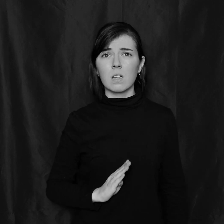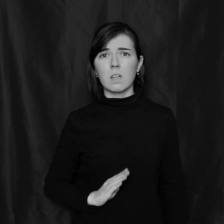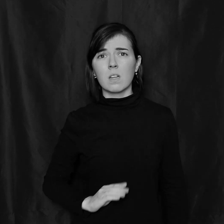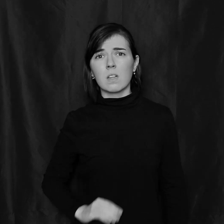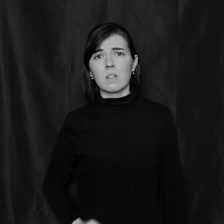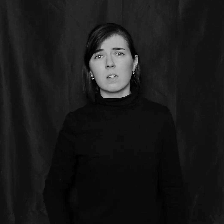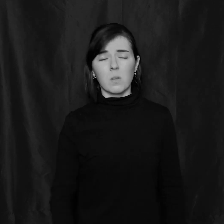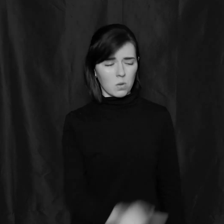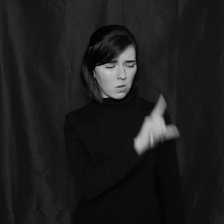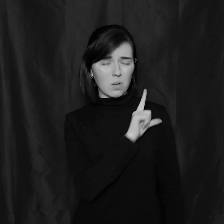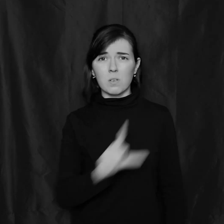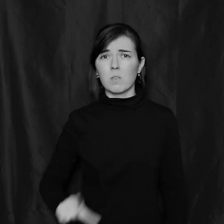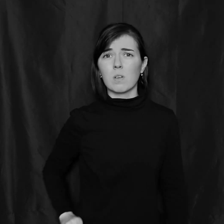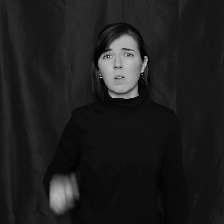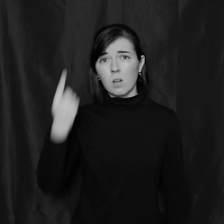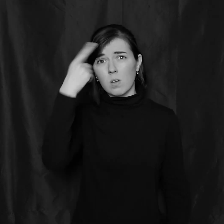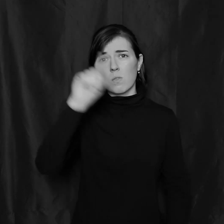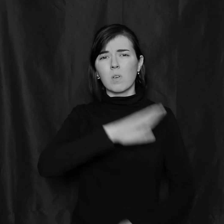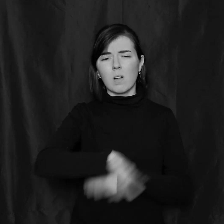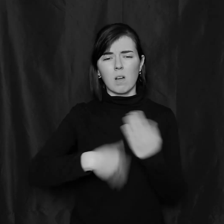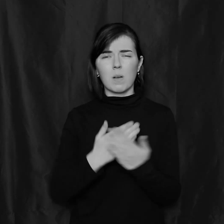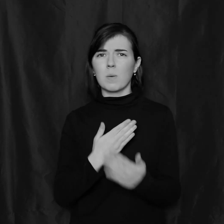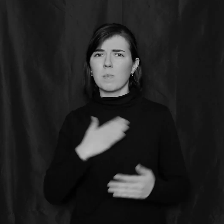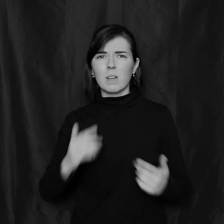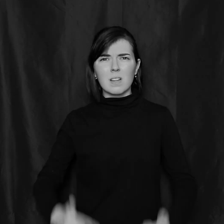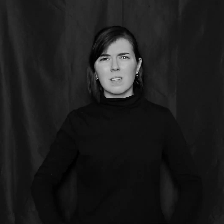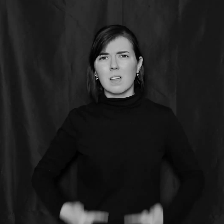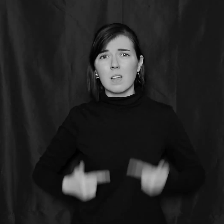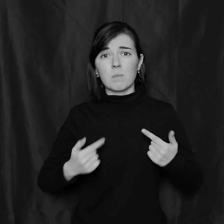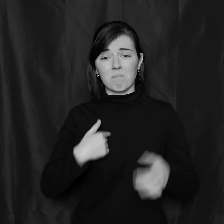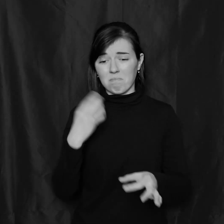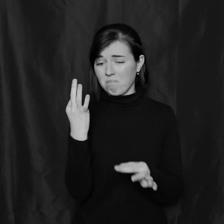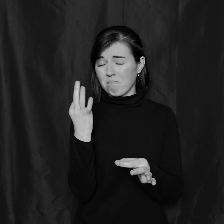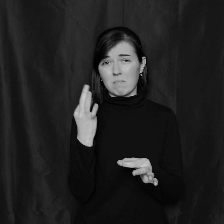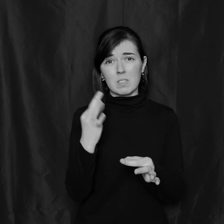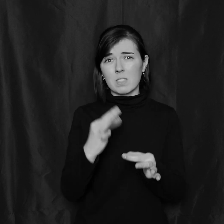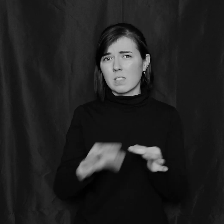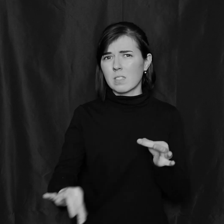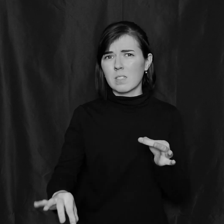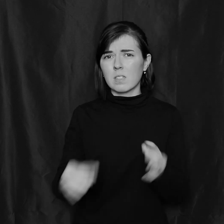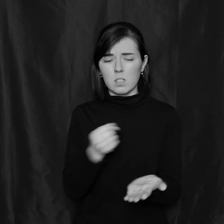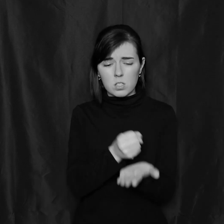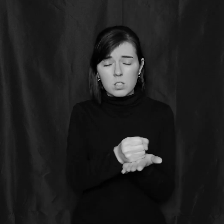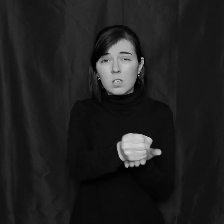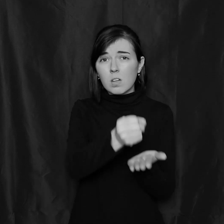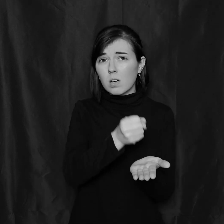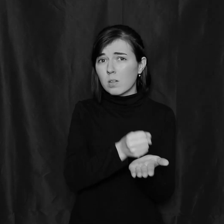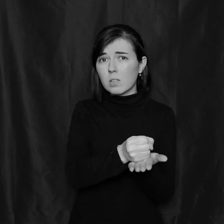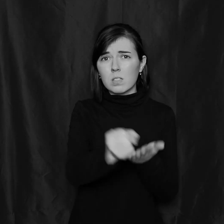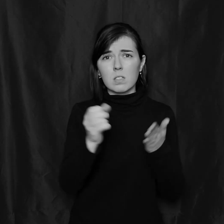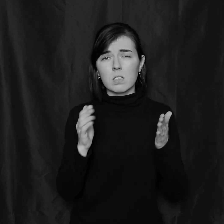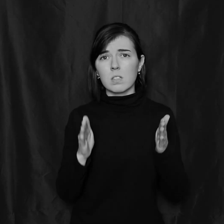Lord, for all my life I've been a simple carpenter.